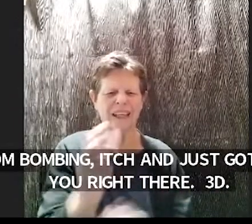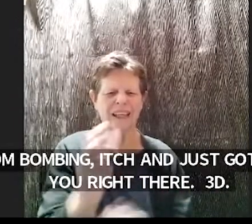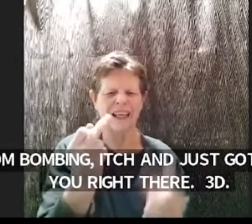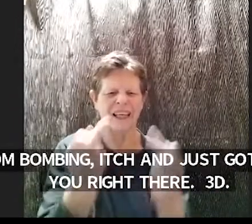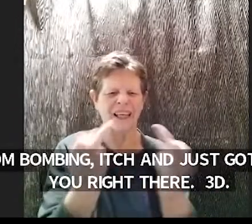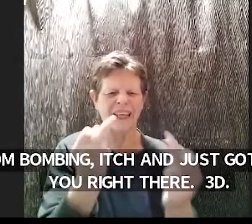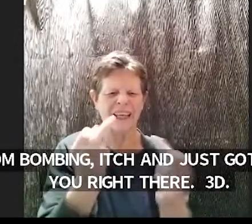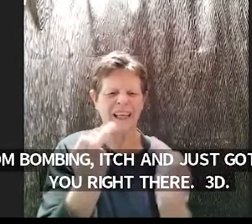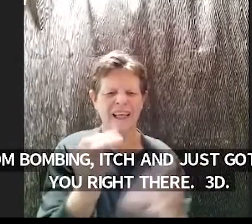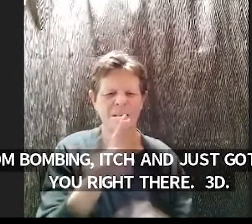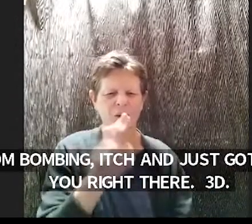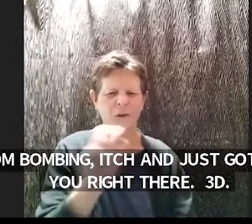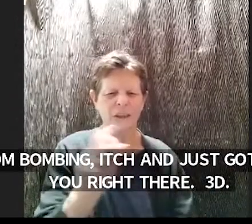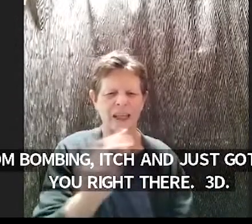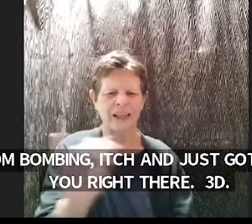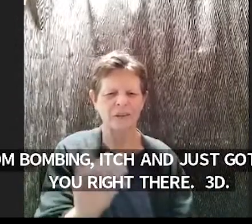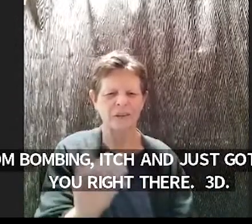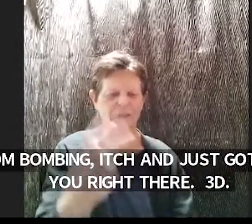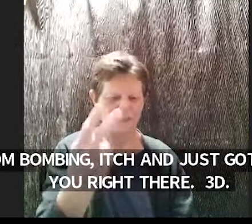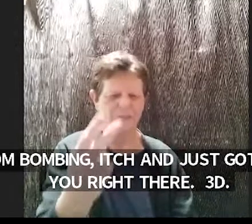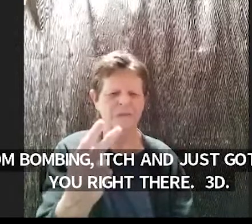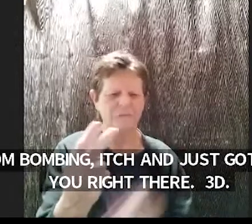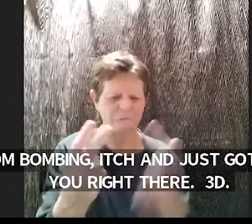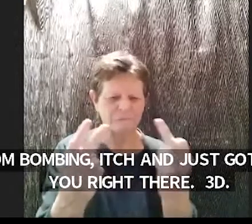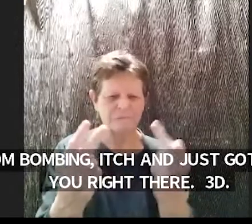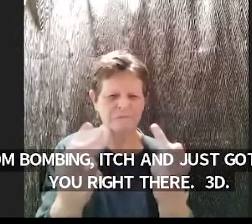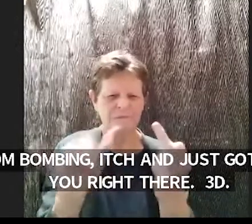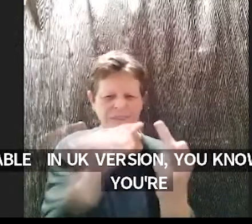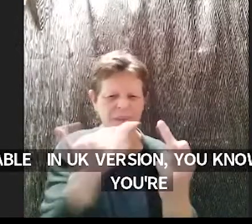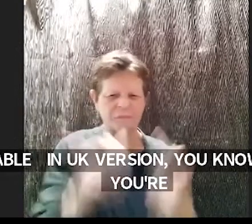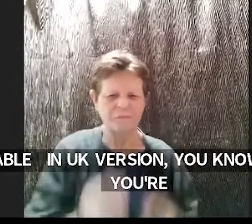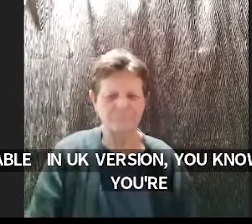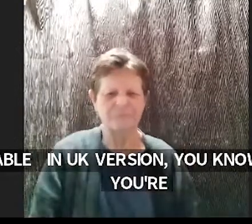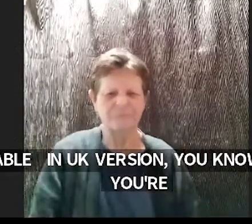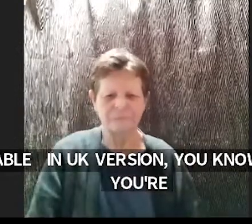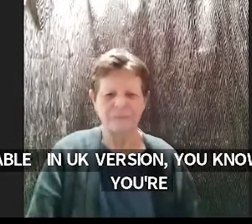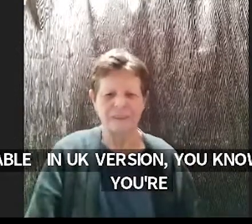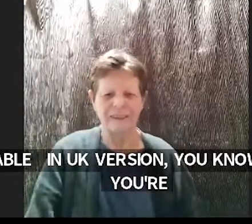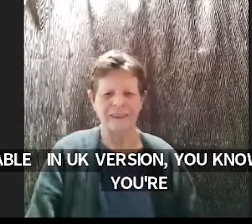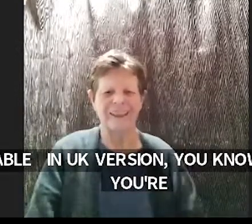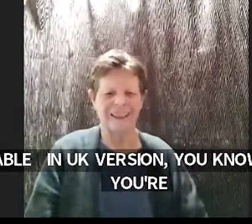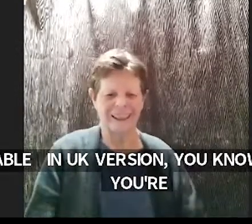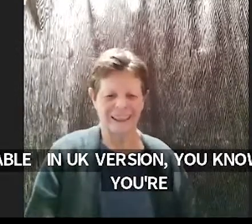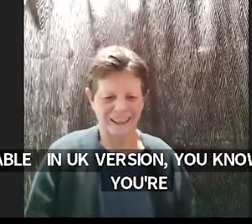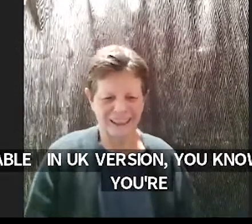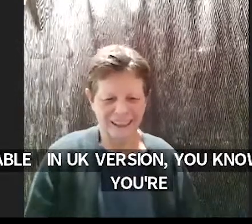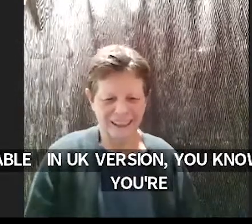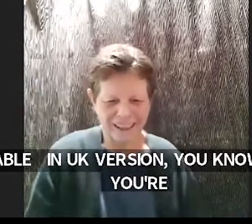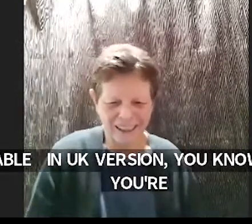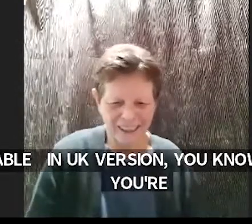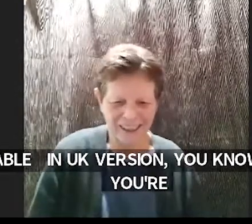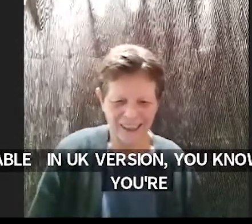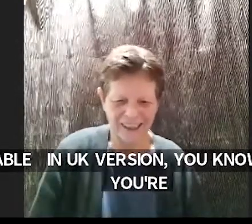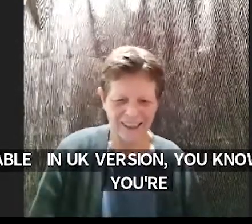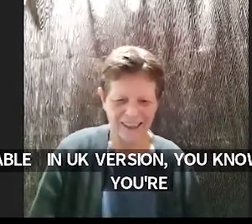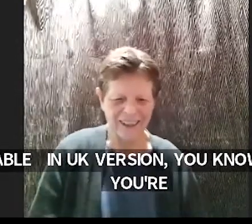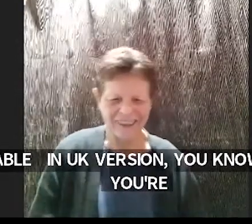you know just in case you're across the water yeah thank you we're all inclusive here we're all inclusive here